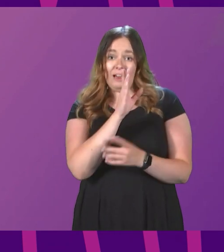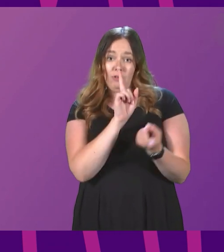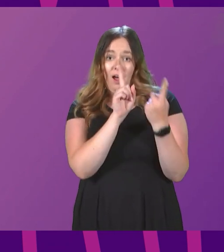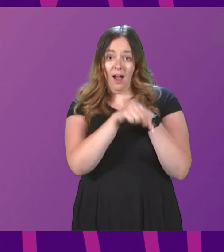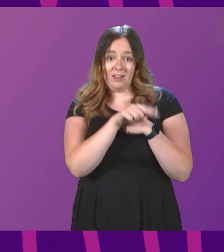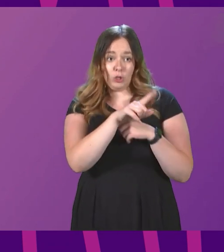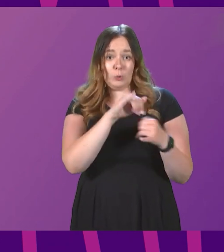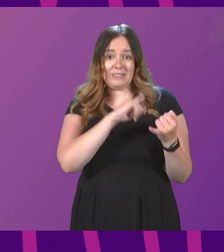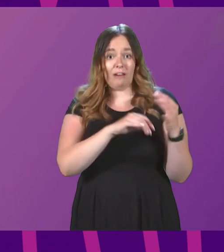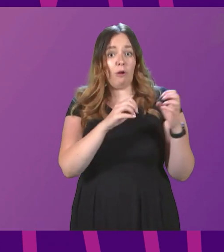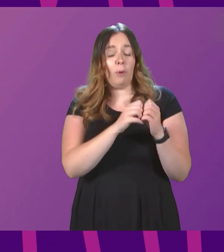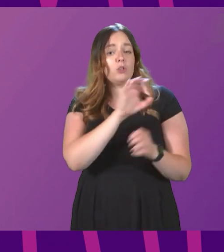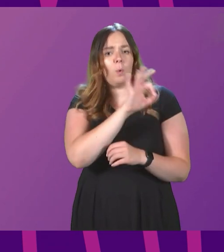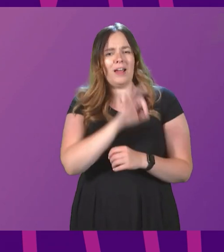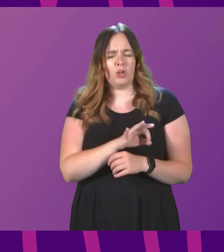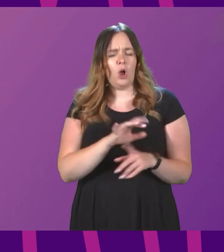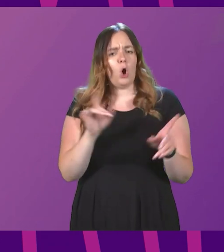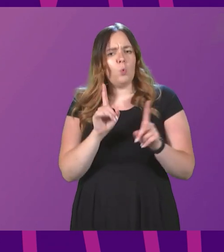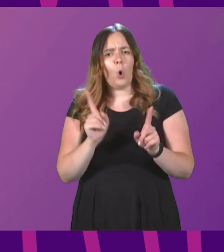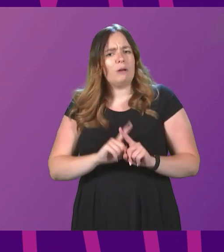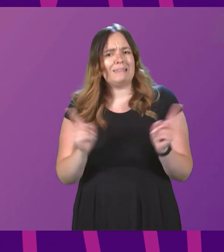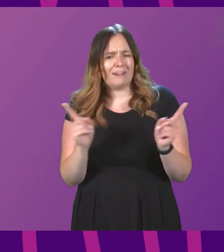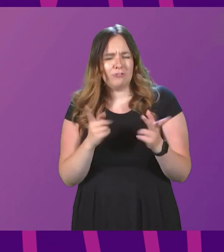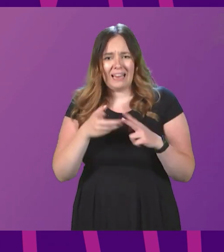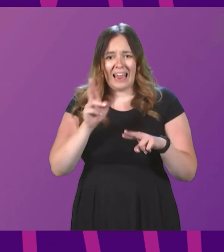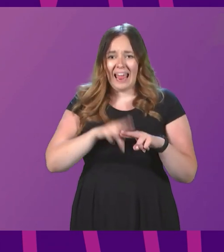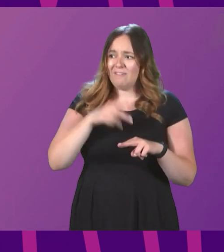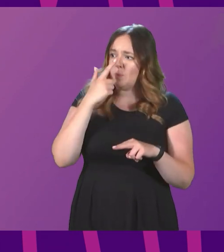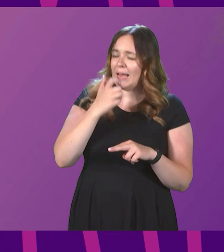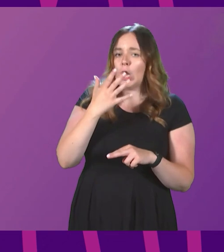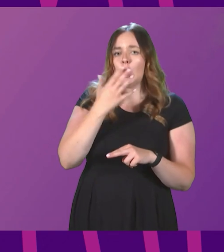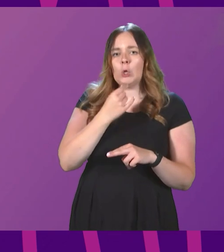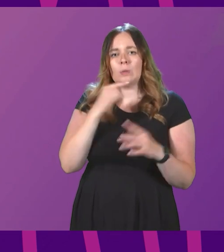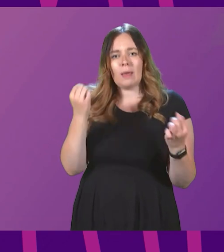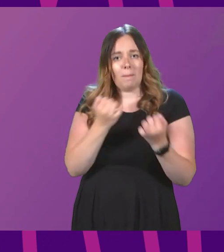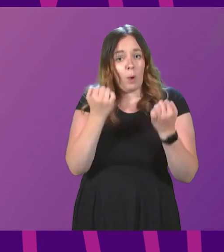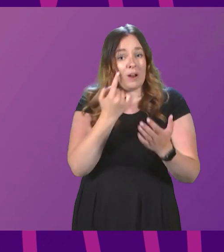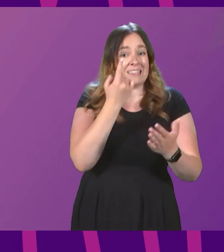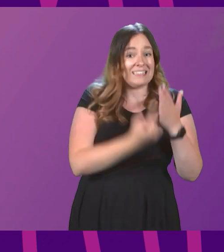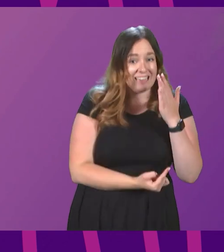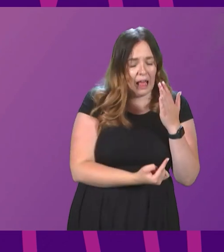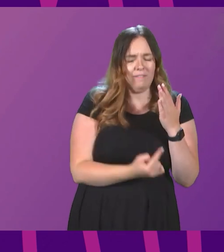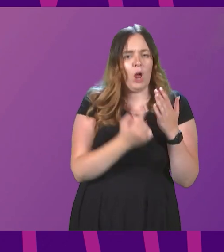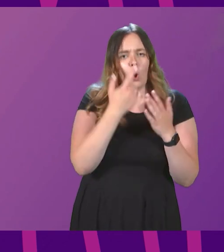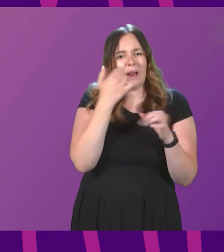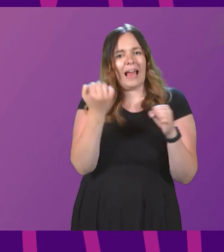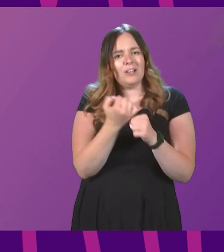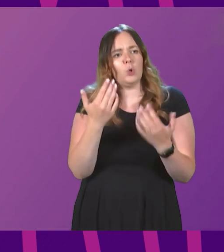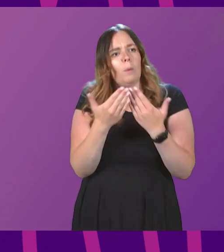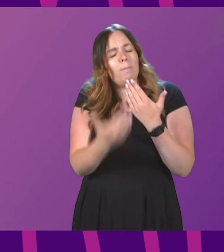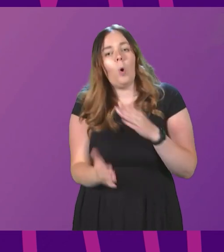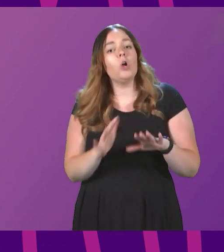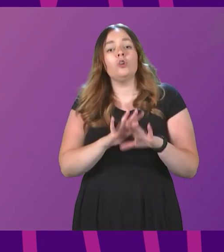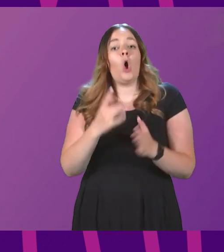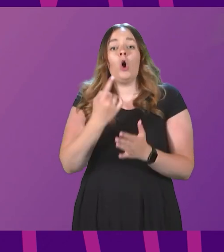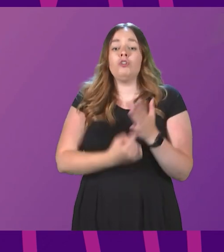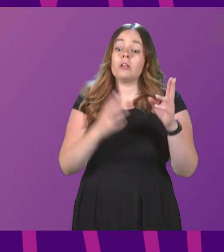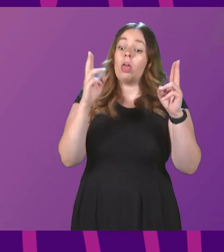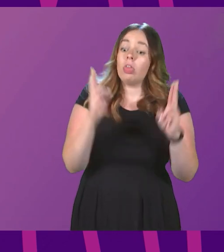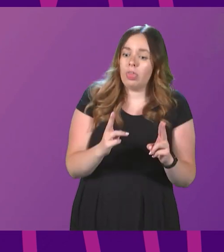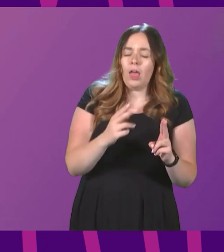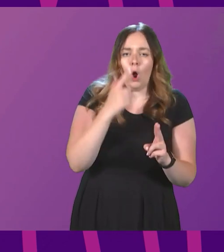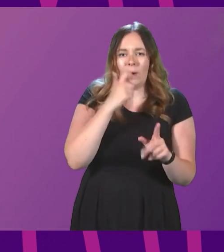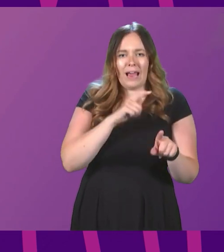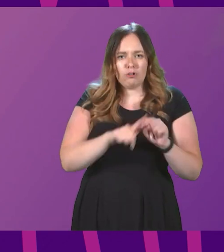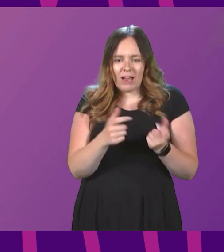Boyack's question, what difference does it make? By being able to exercise these powers ourselves, we can do more than just mitigate. We can address